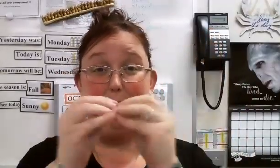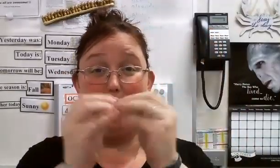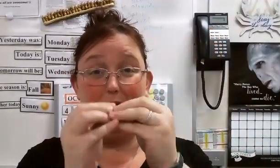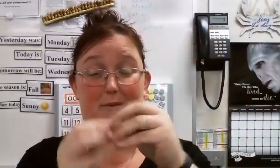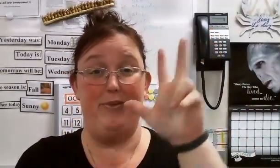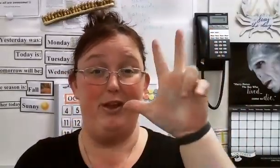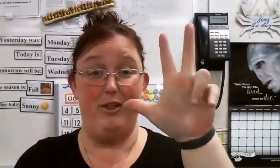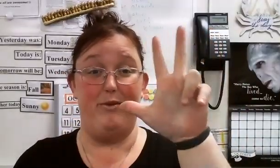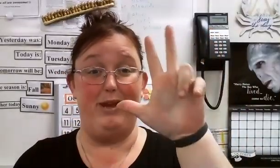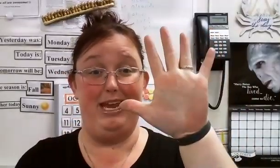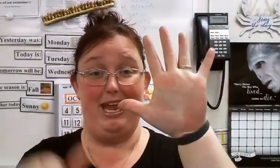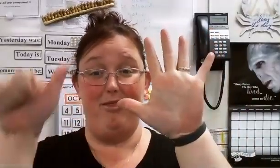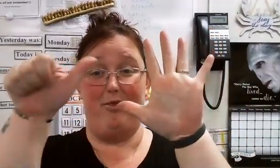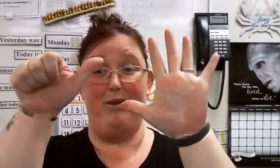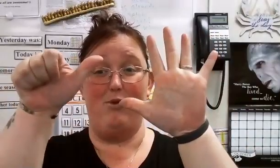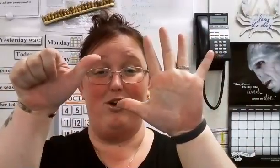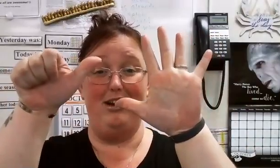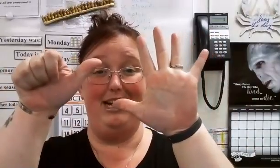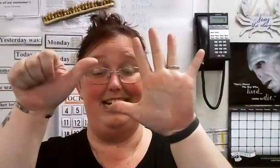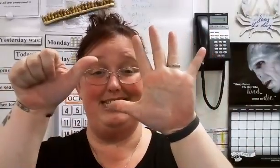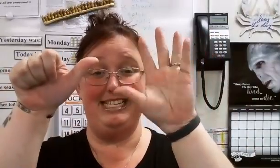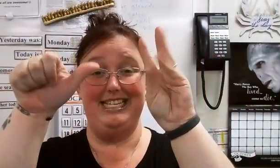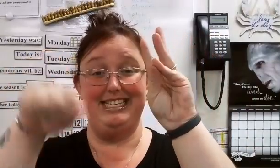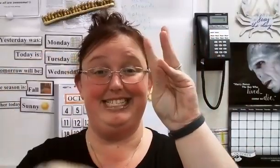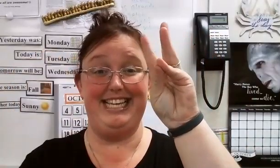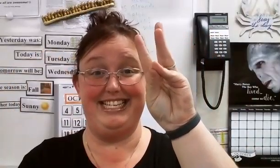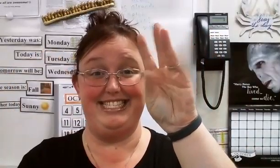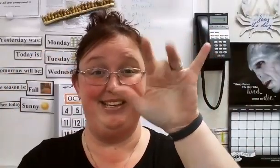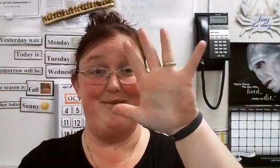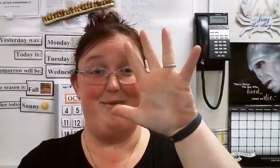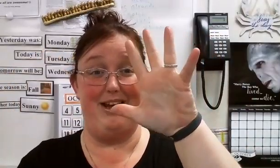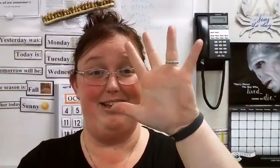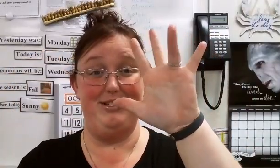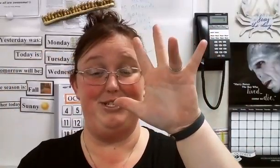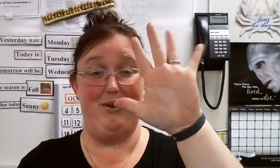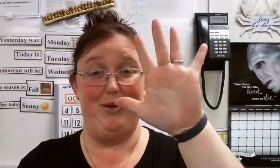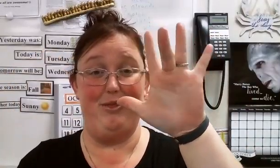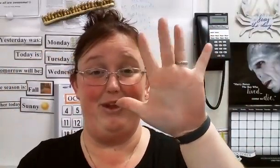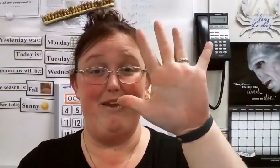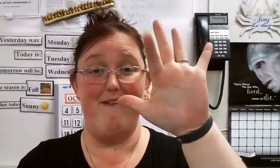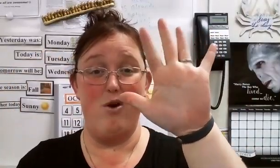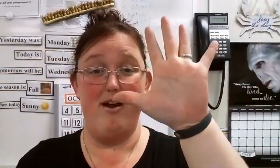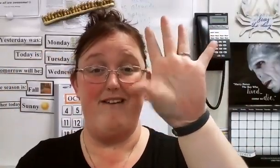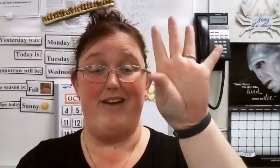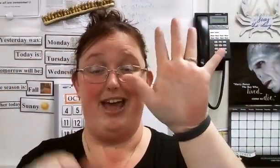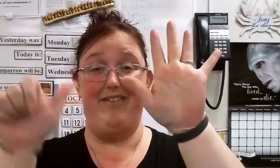more. Three, and three more is six. One, two, three, five,